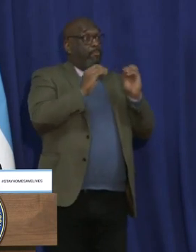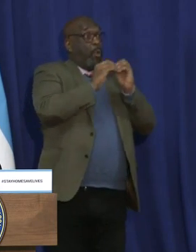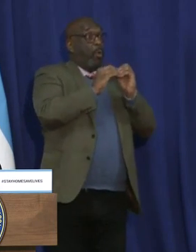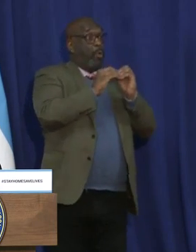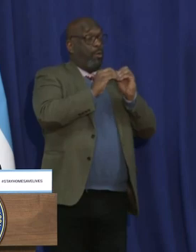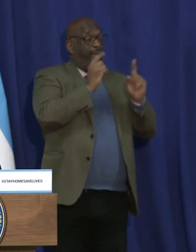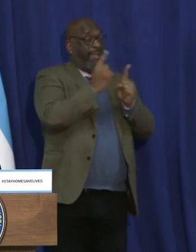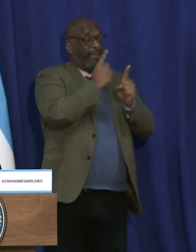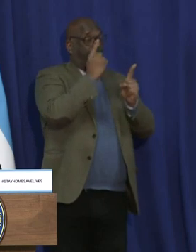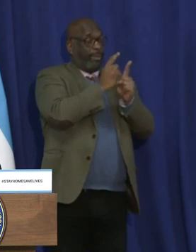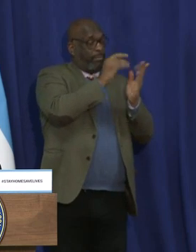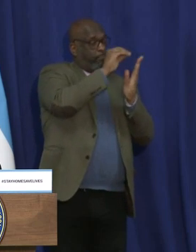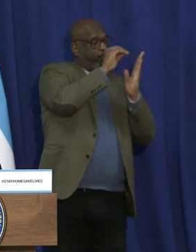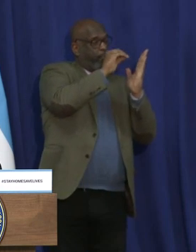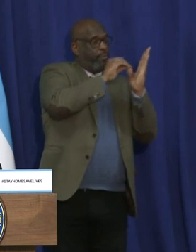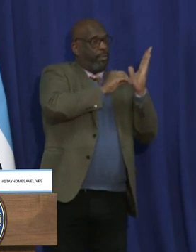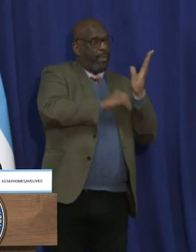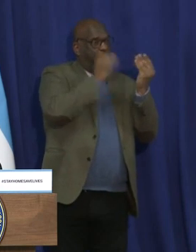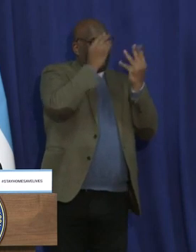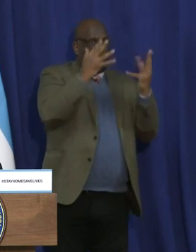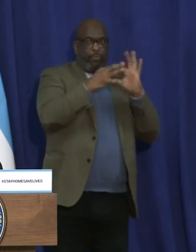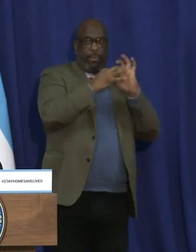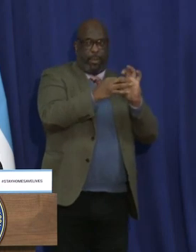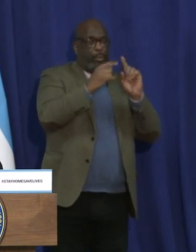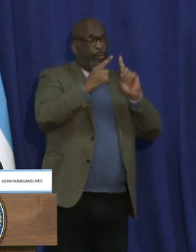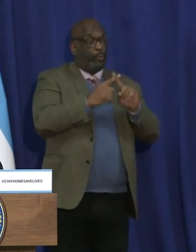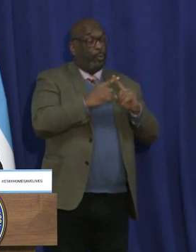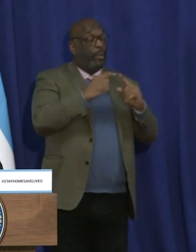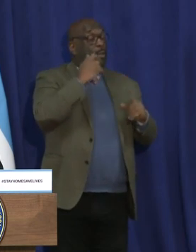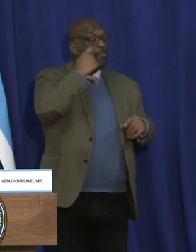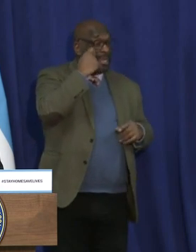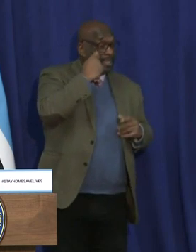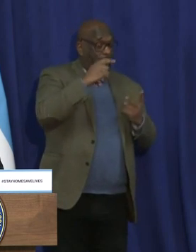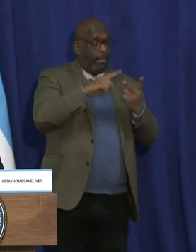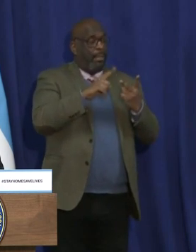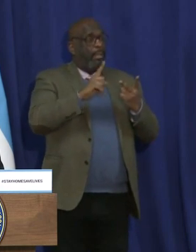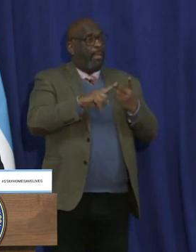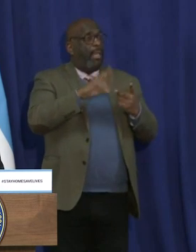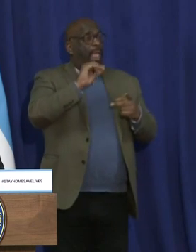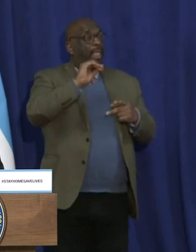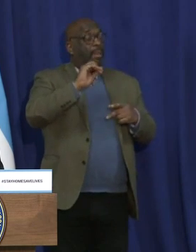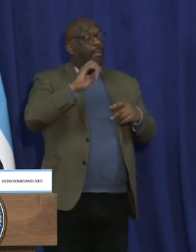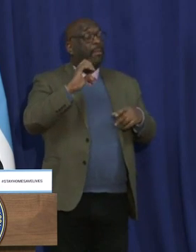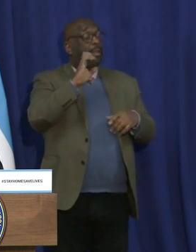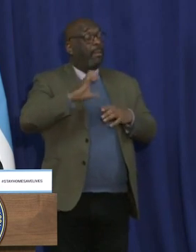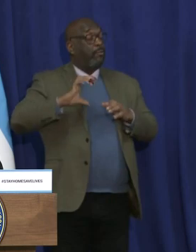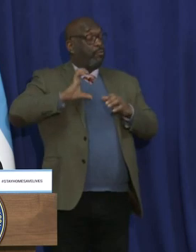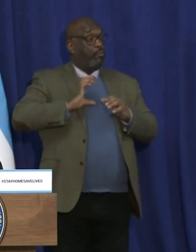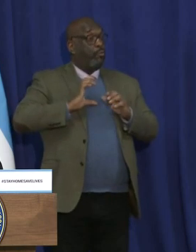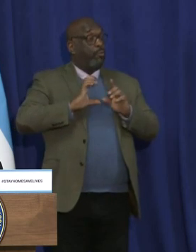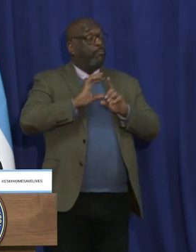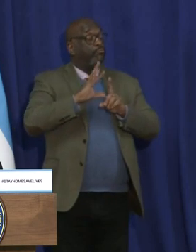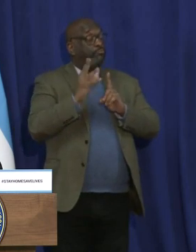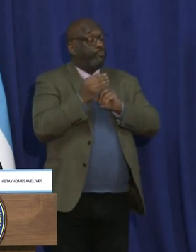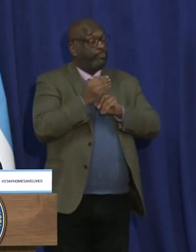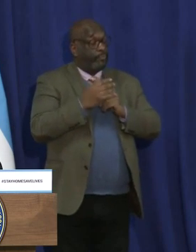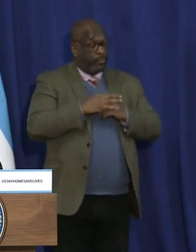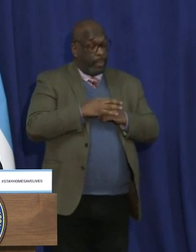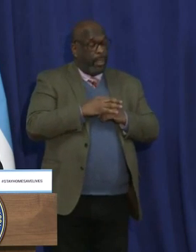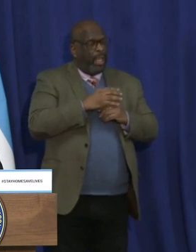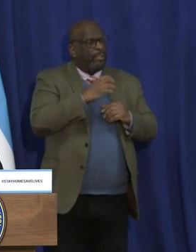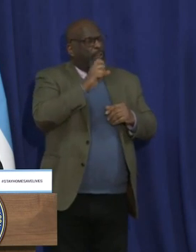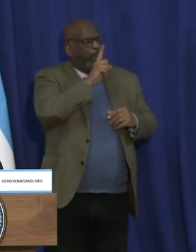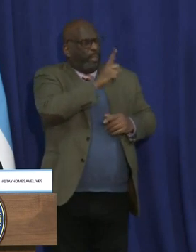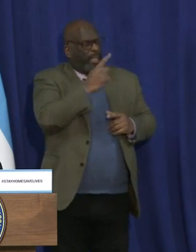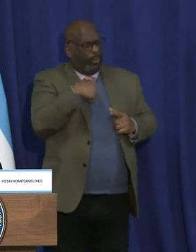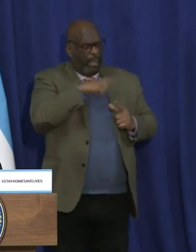accurate case data reporting related to race and ethnicity. Now, we haven't reached where we should be. We still have